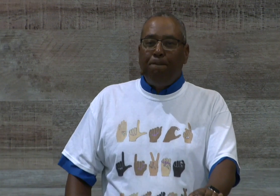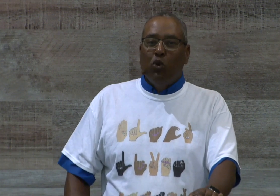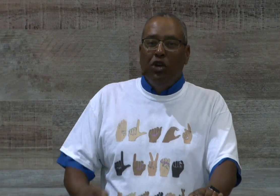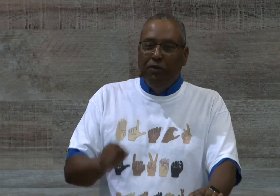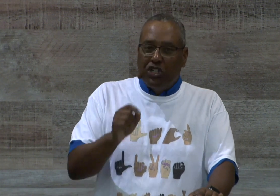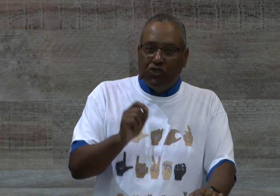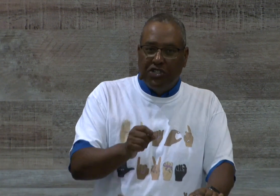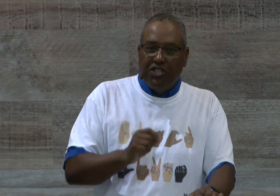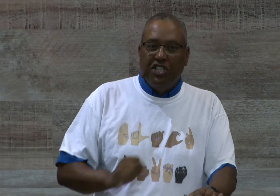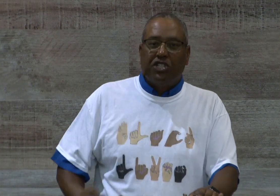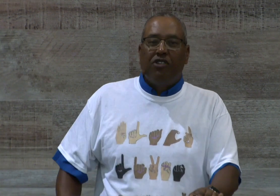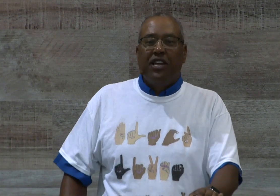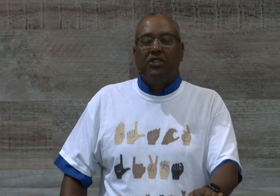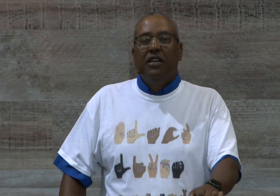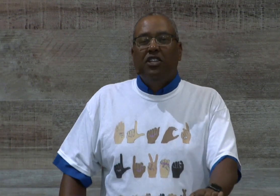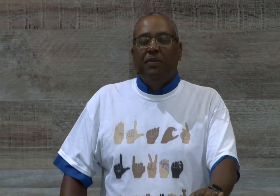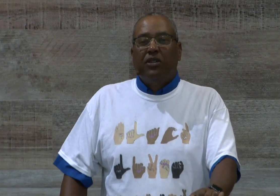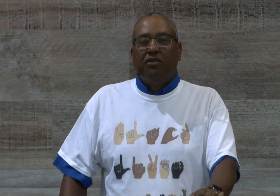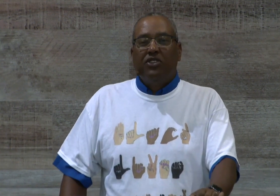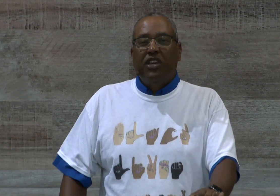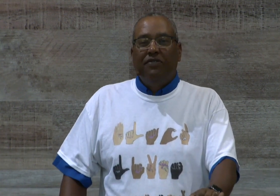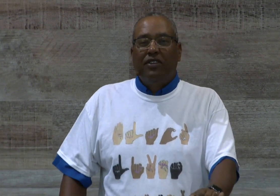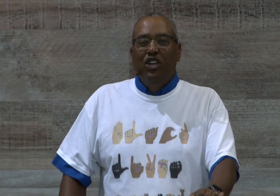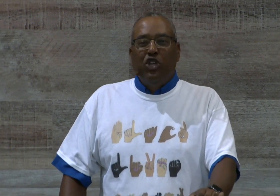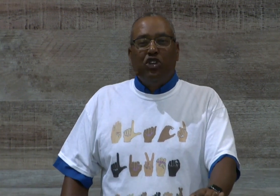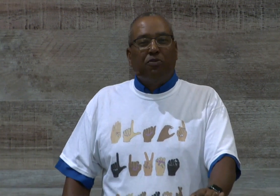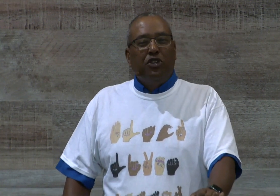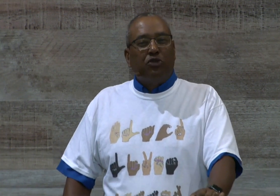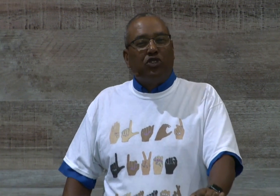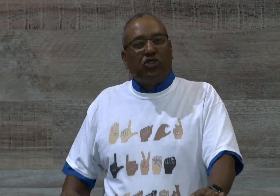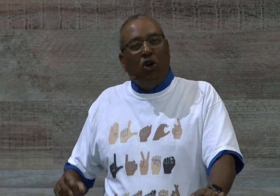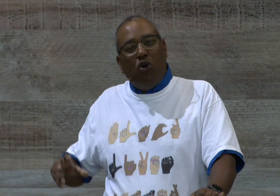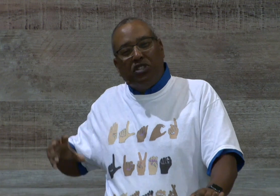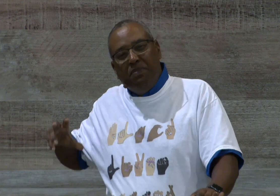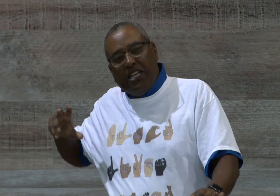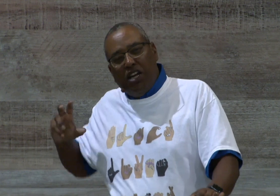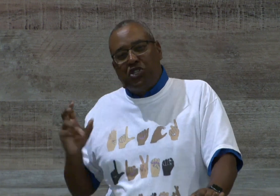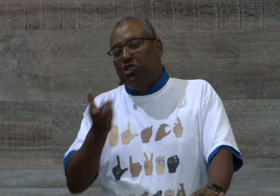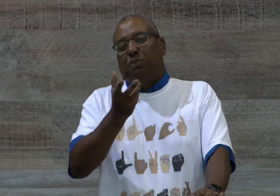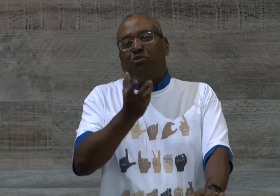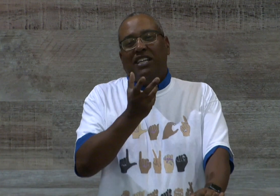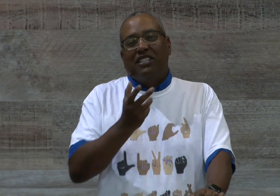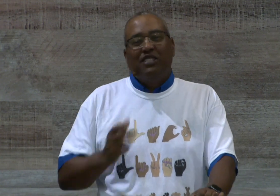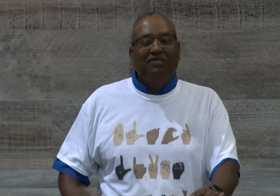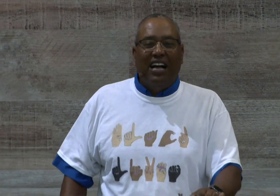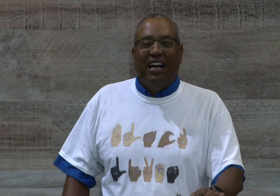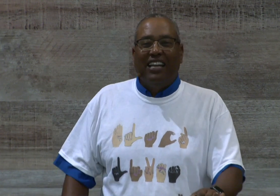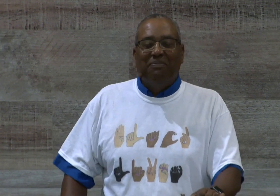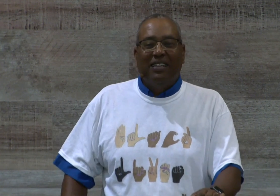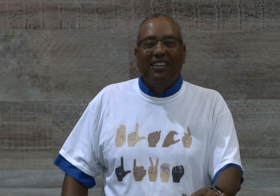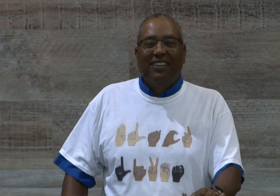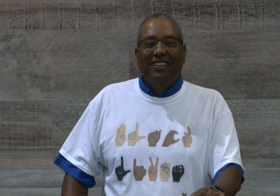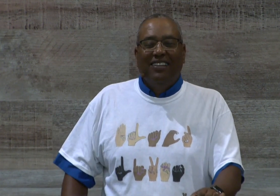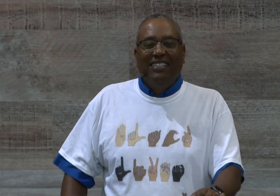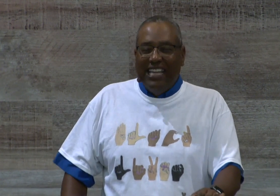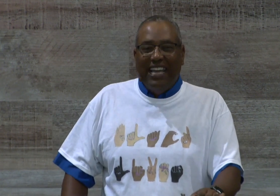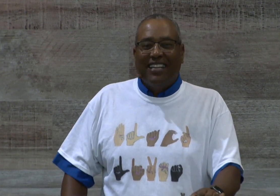one who has trusted Jesus Christ to be Lord and Savior, your soul is immediately ushered to the presence of God. Amen? Yes.